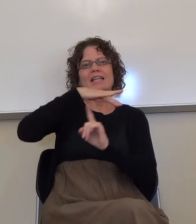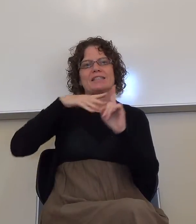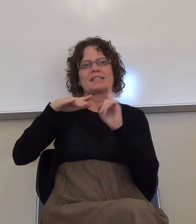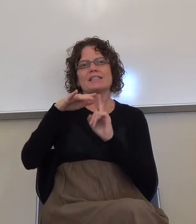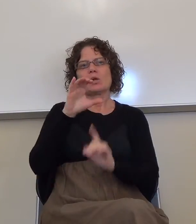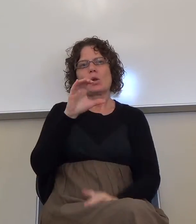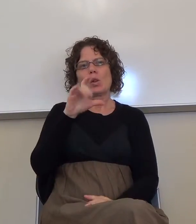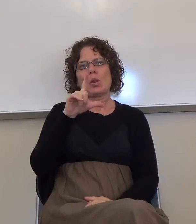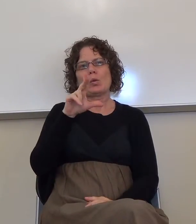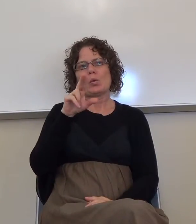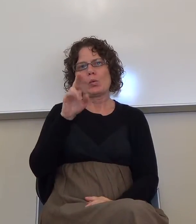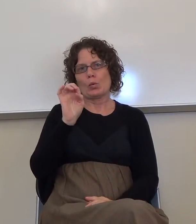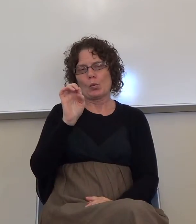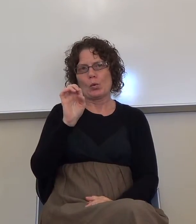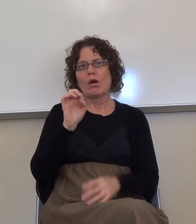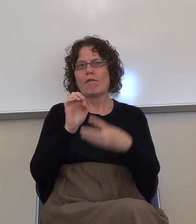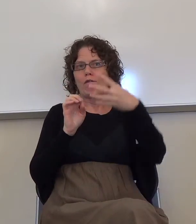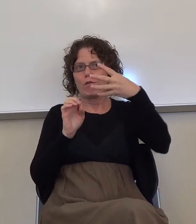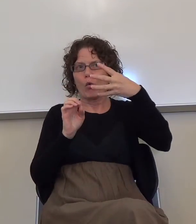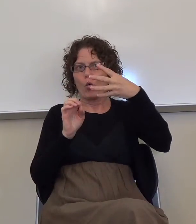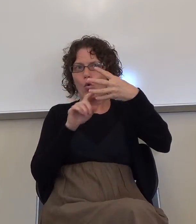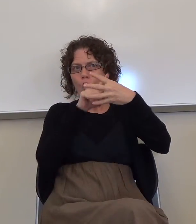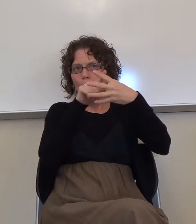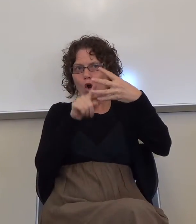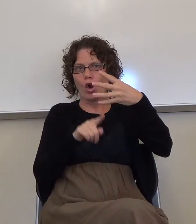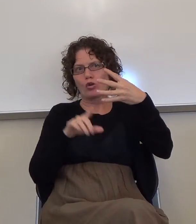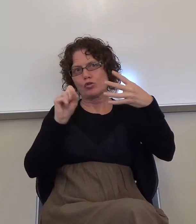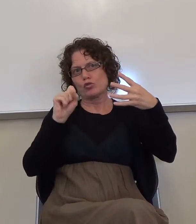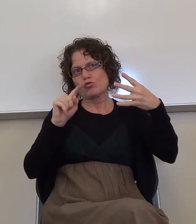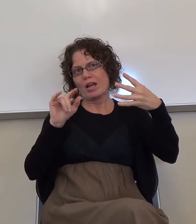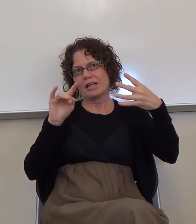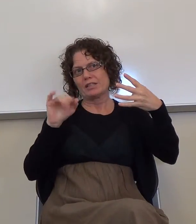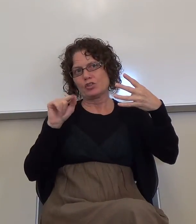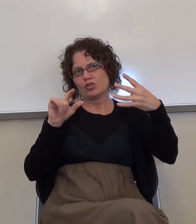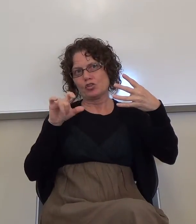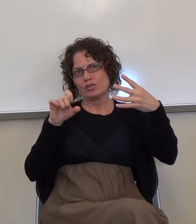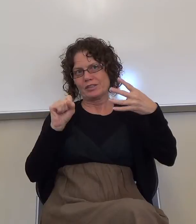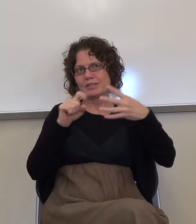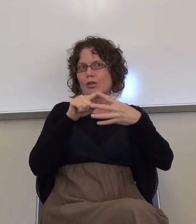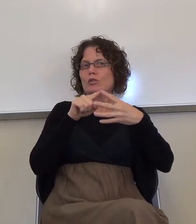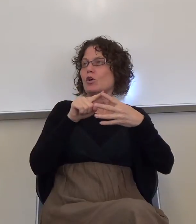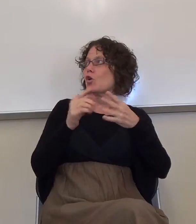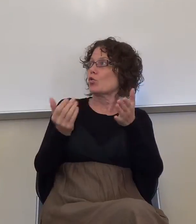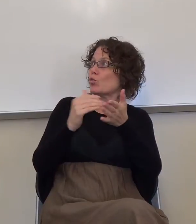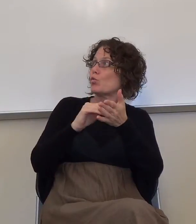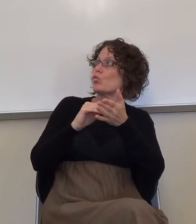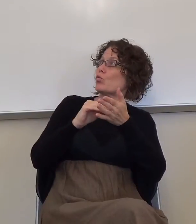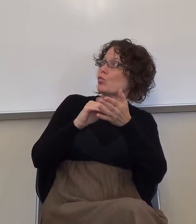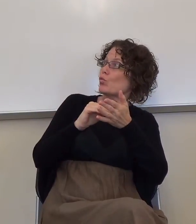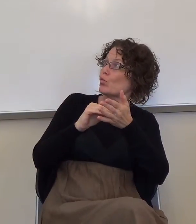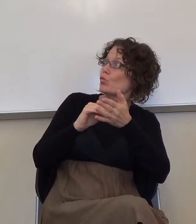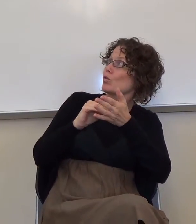There are four strategies that we're going to talk about. Restatement, clear contrast, example, and another model.